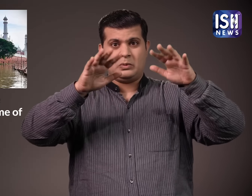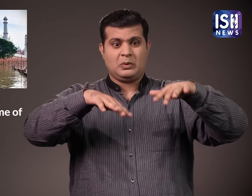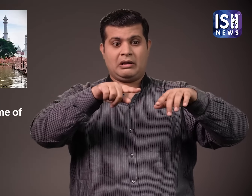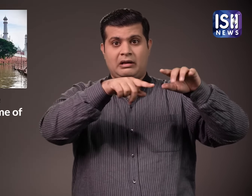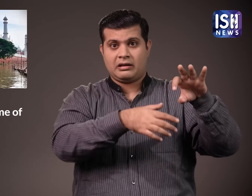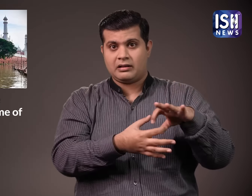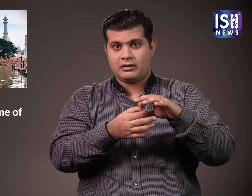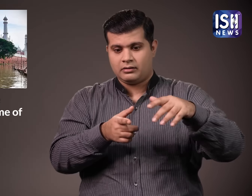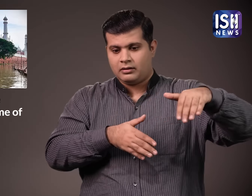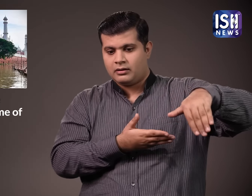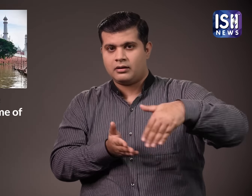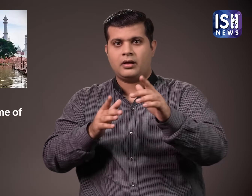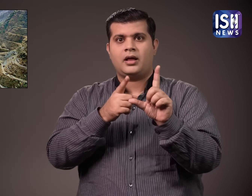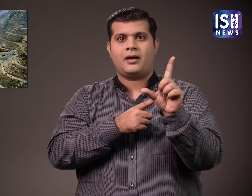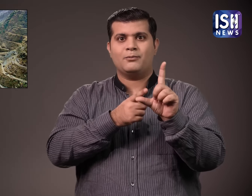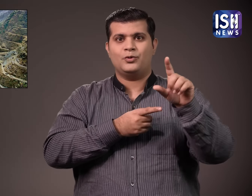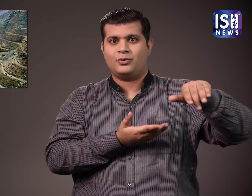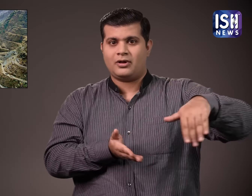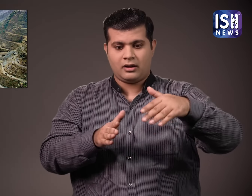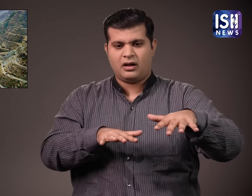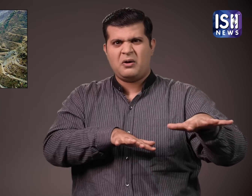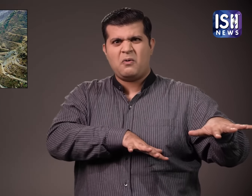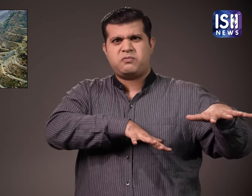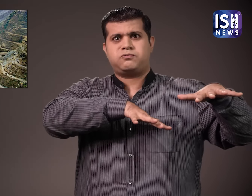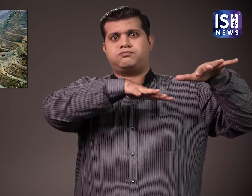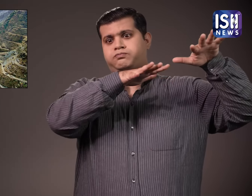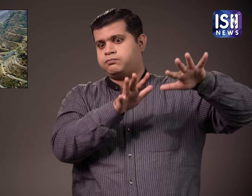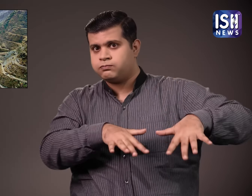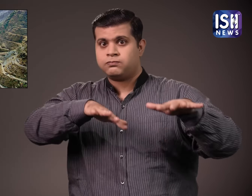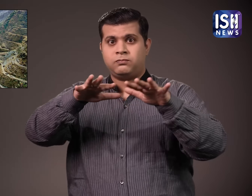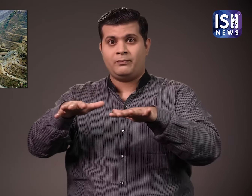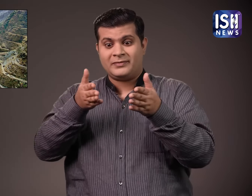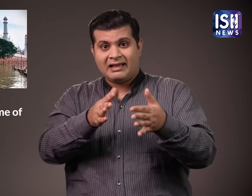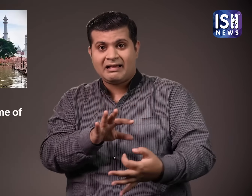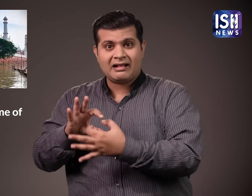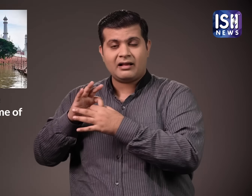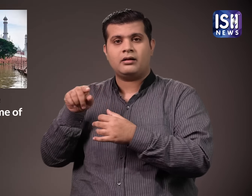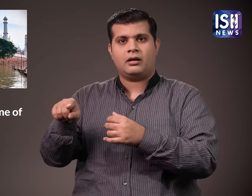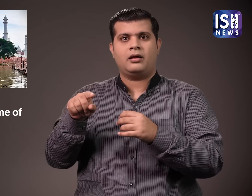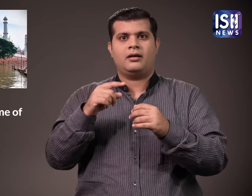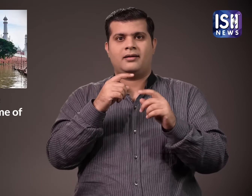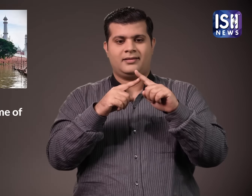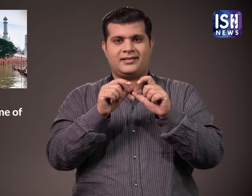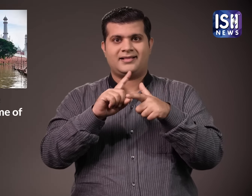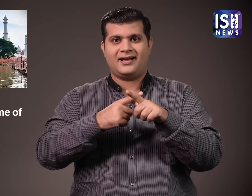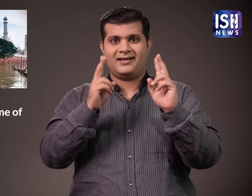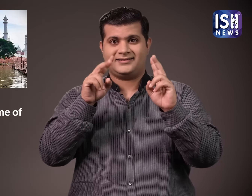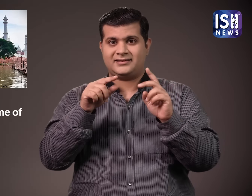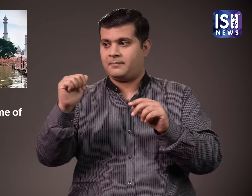Because of this, the Yamuna river started to swell up and flow heavily. The Yamuna river behind the Taj Mahal